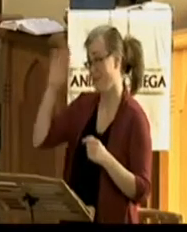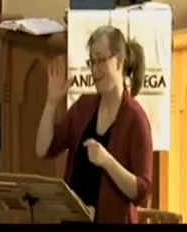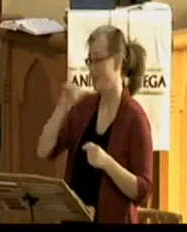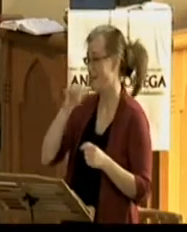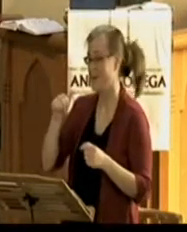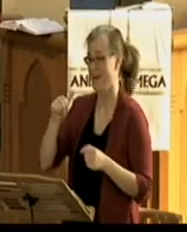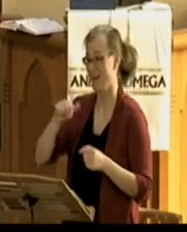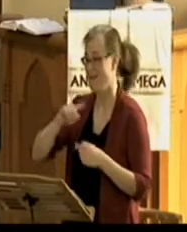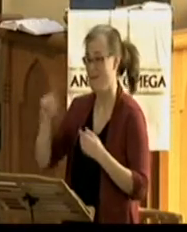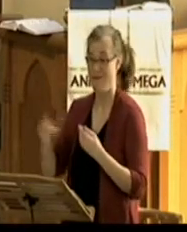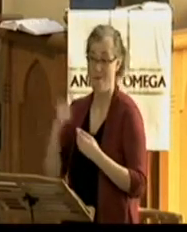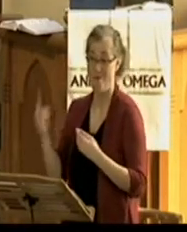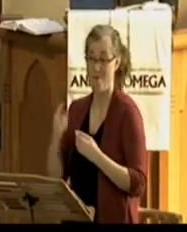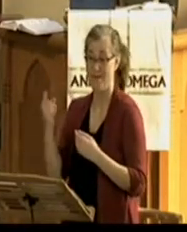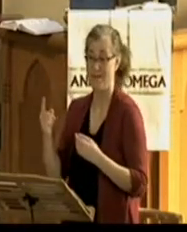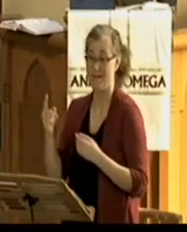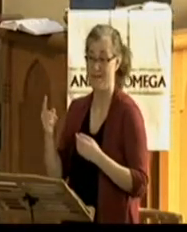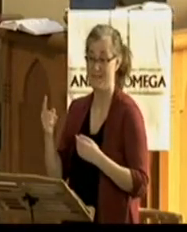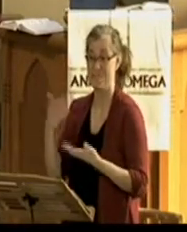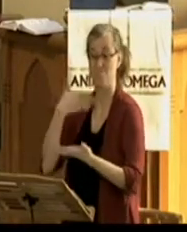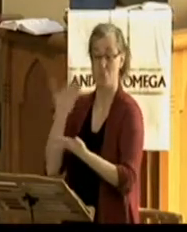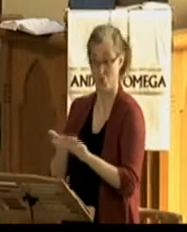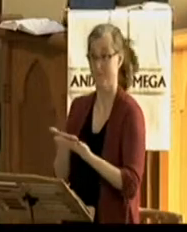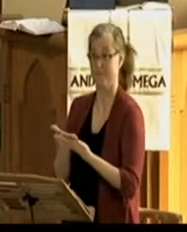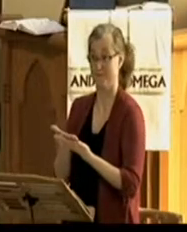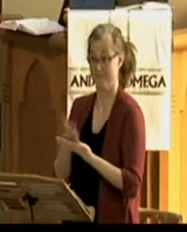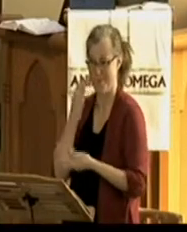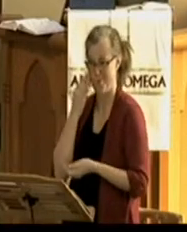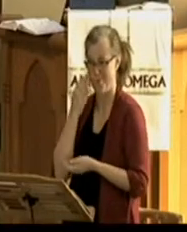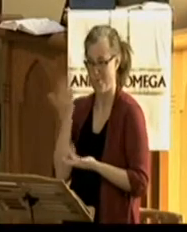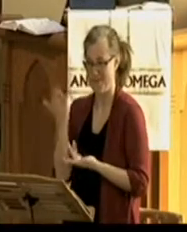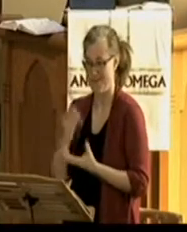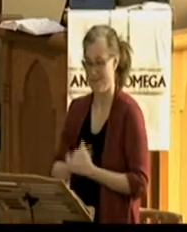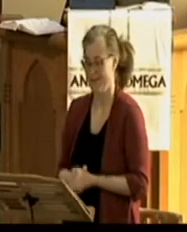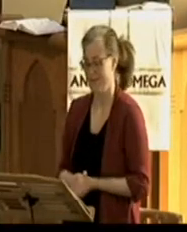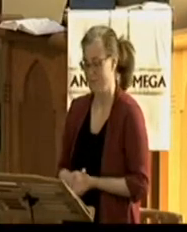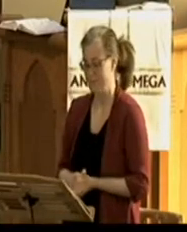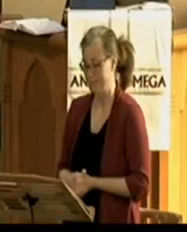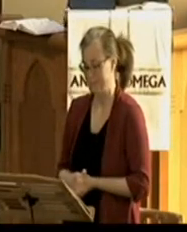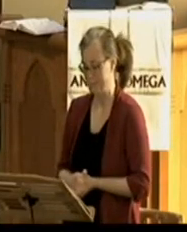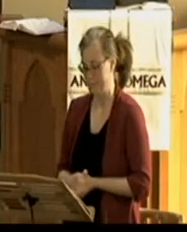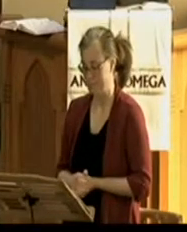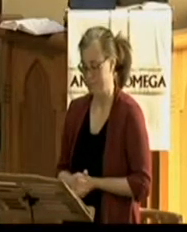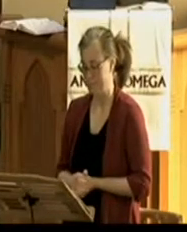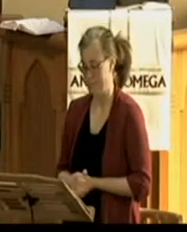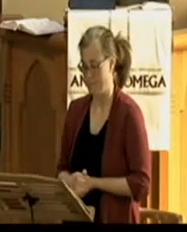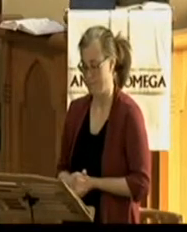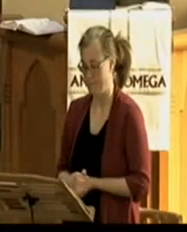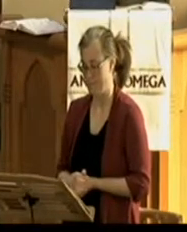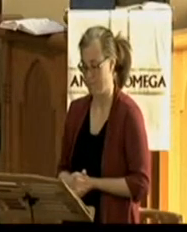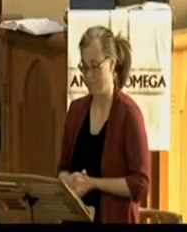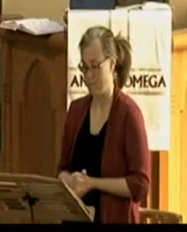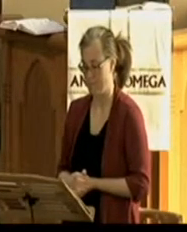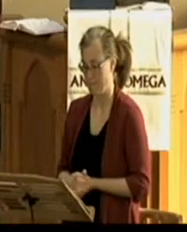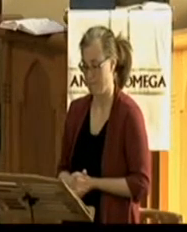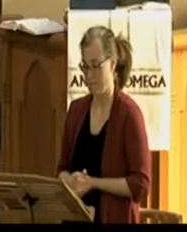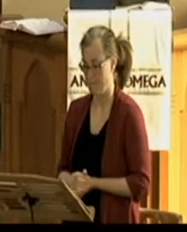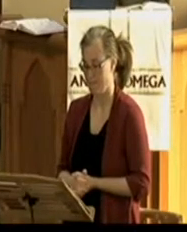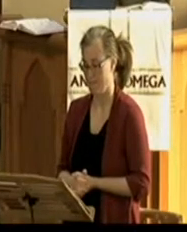I'm going to believe whether that impression on the mountain of Ararat is Noah's Ark or not. I'm still going to believe what God